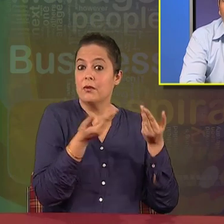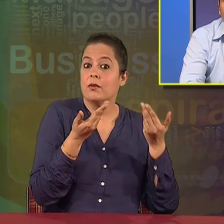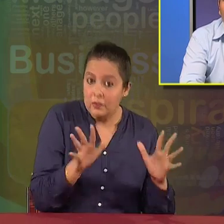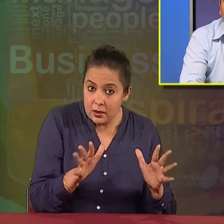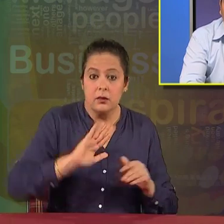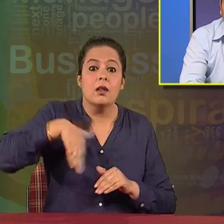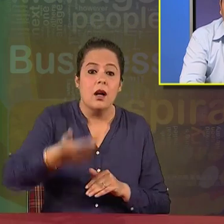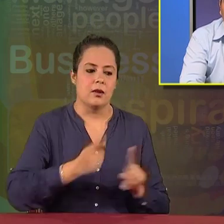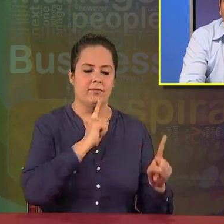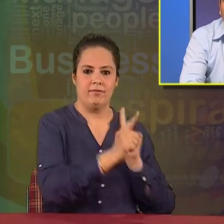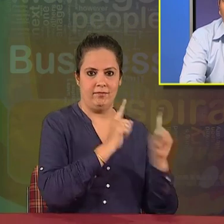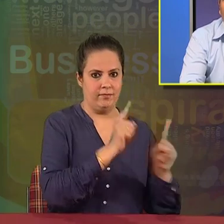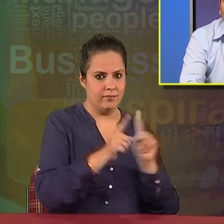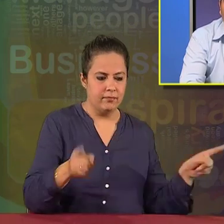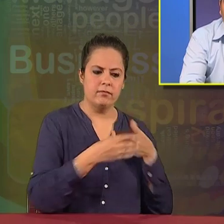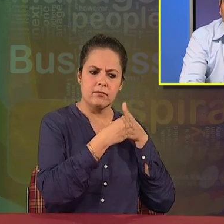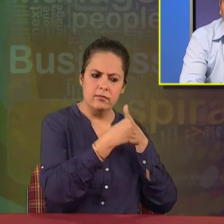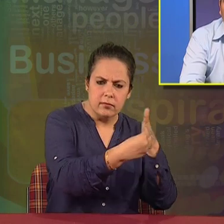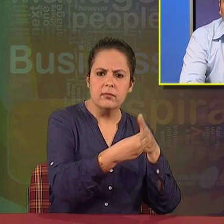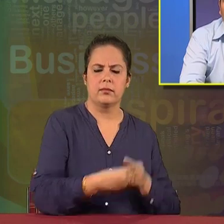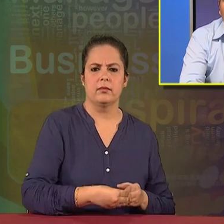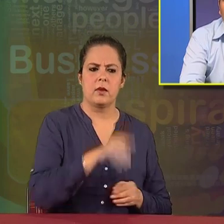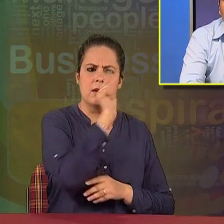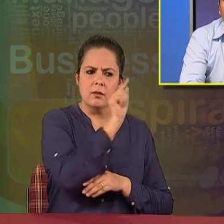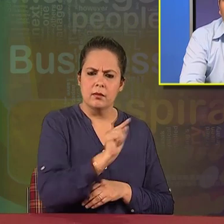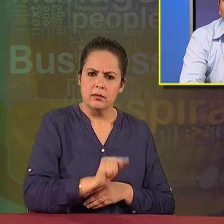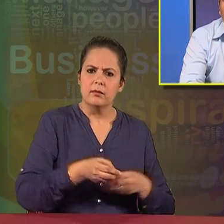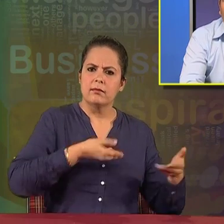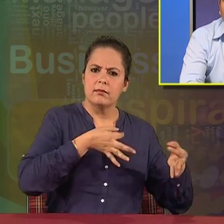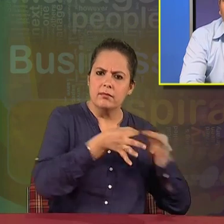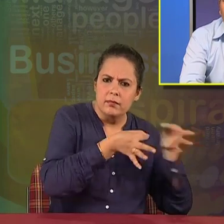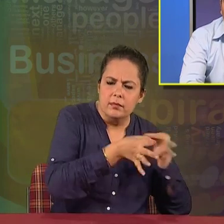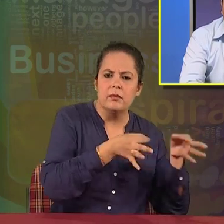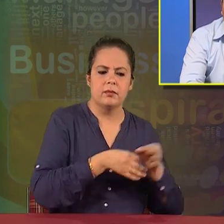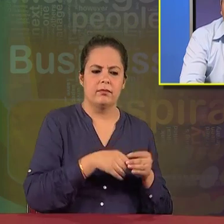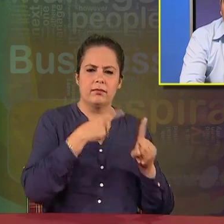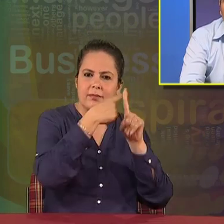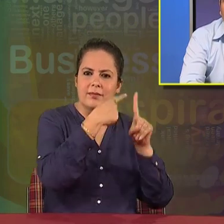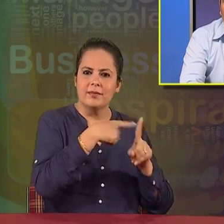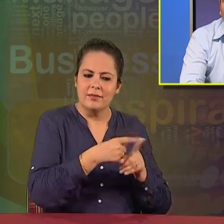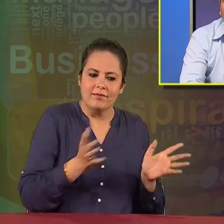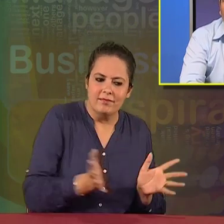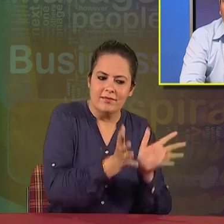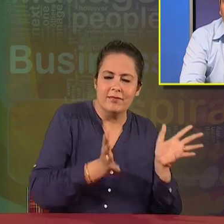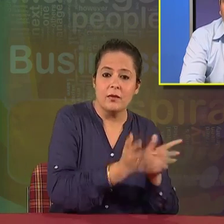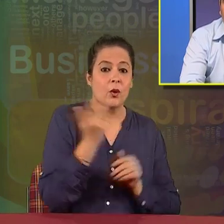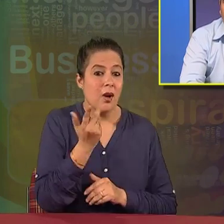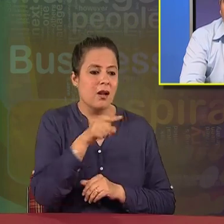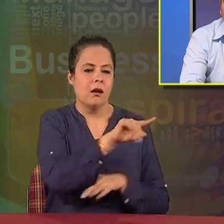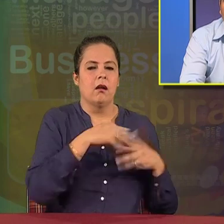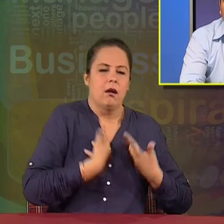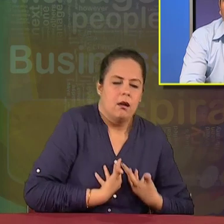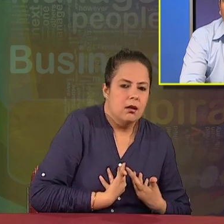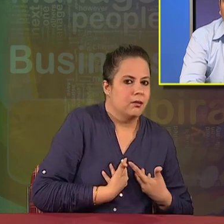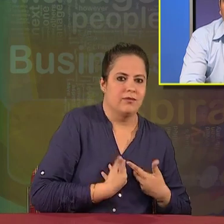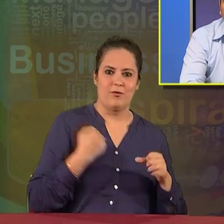we need to direct them, we need to guide them, we need to give them enough stimulus so that without getting tired,